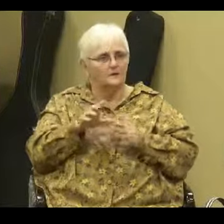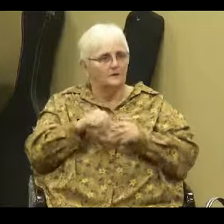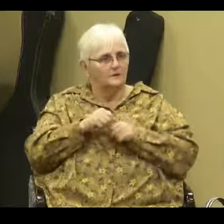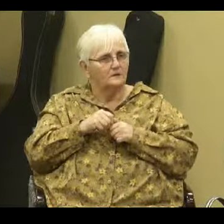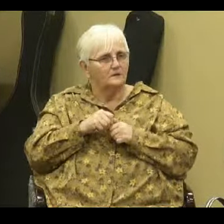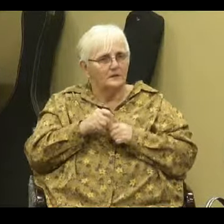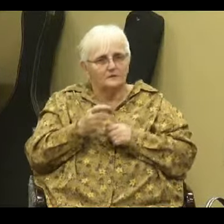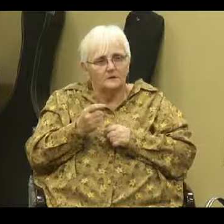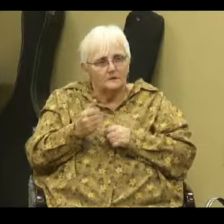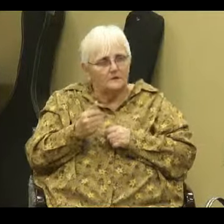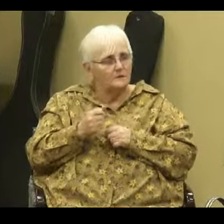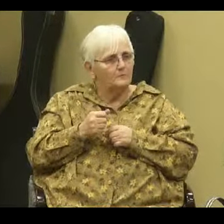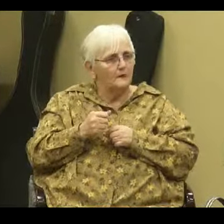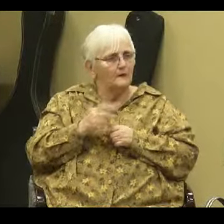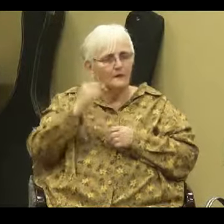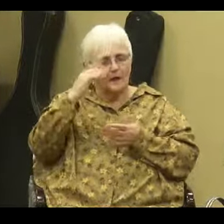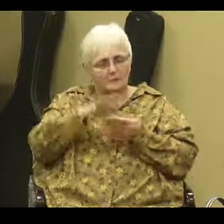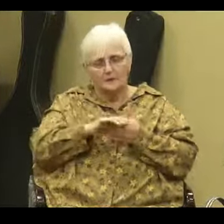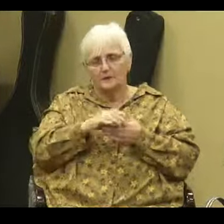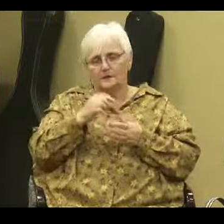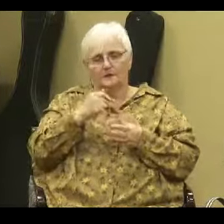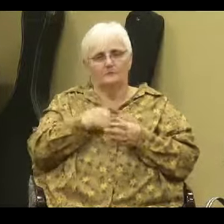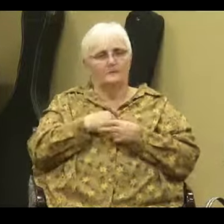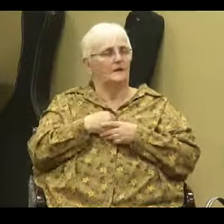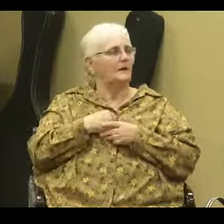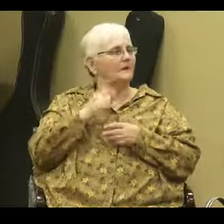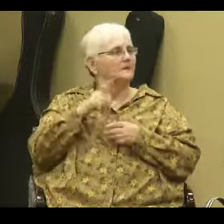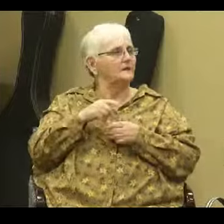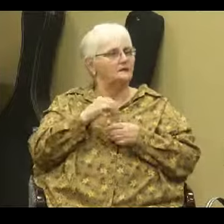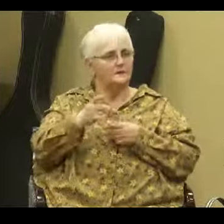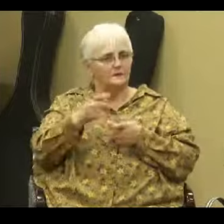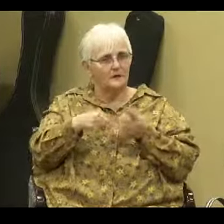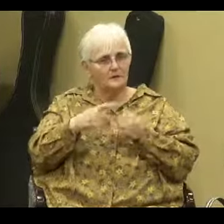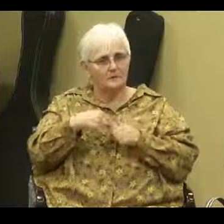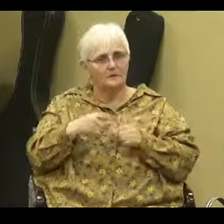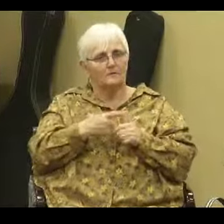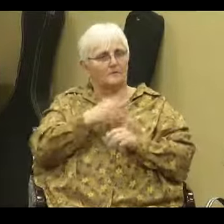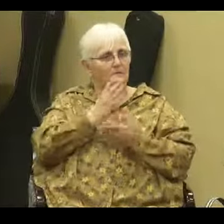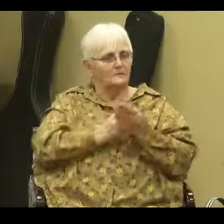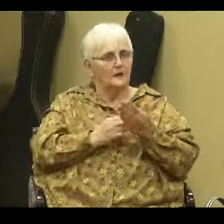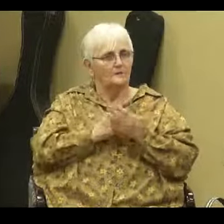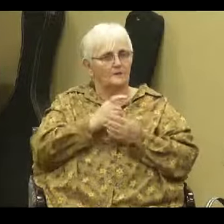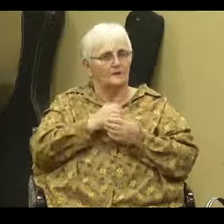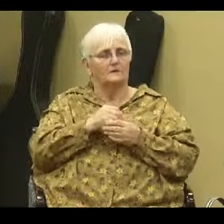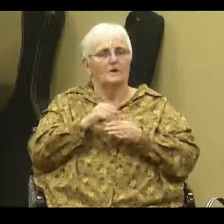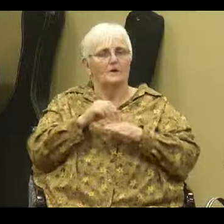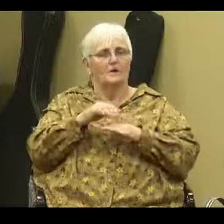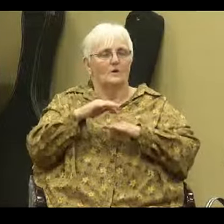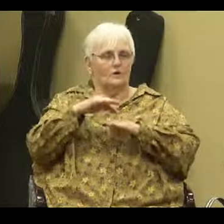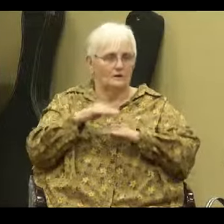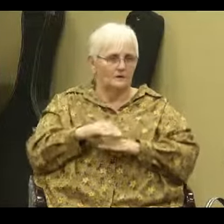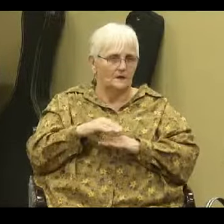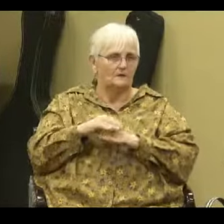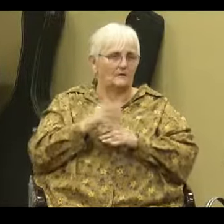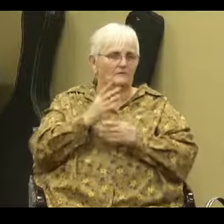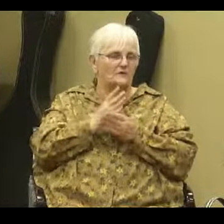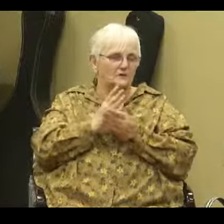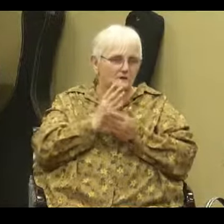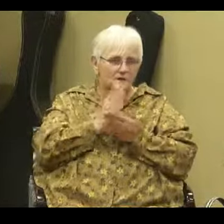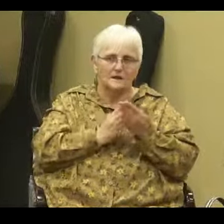you know what and believe me this is coming from someone who settled for some all his life except when